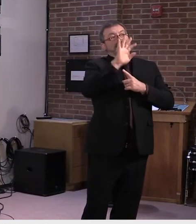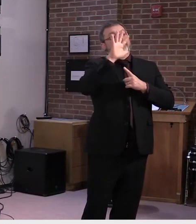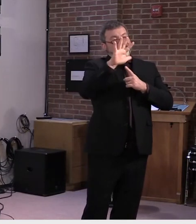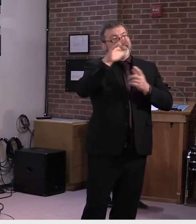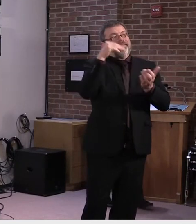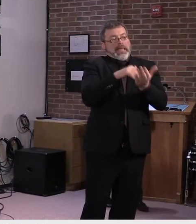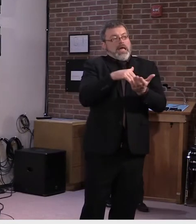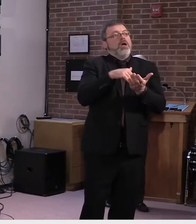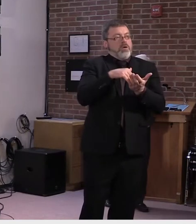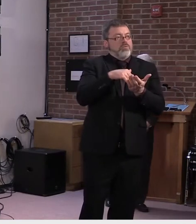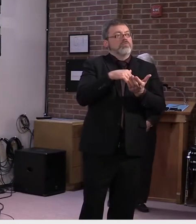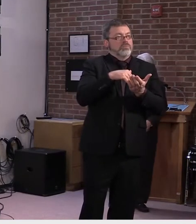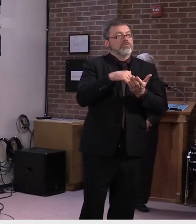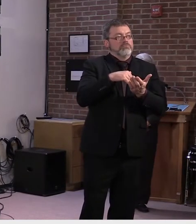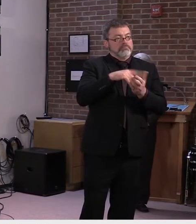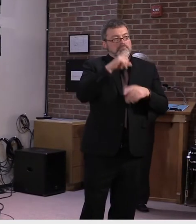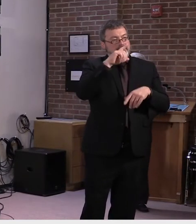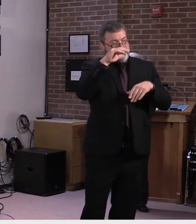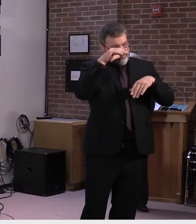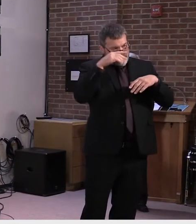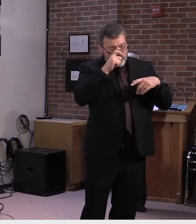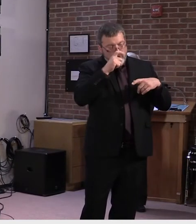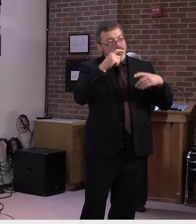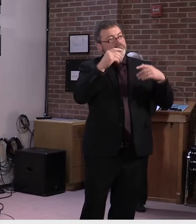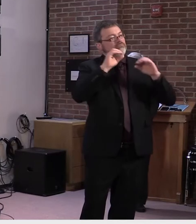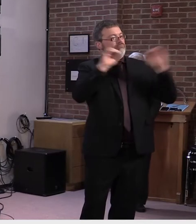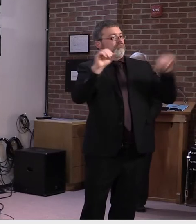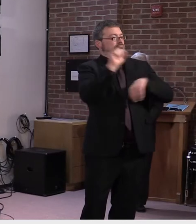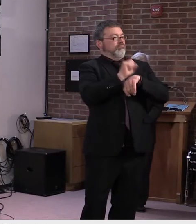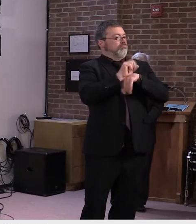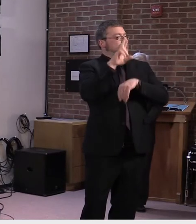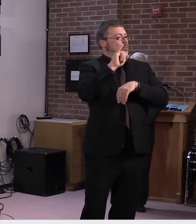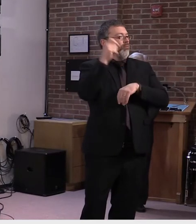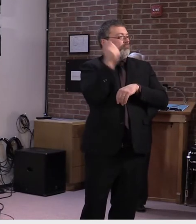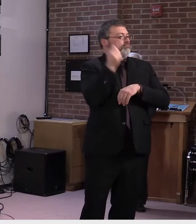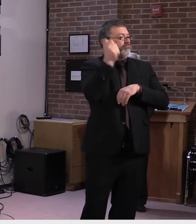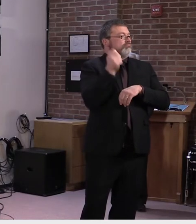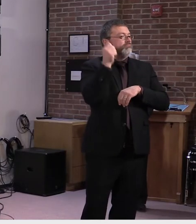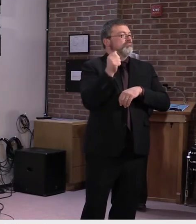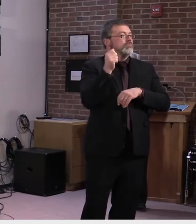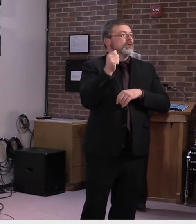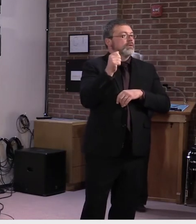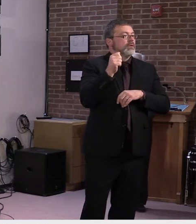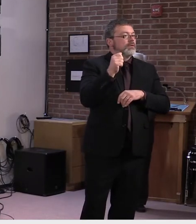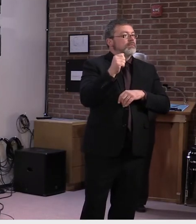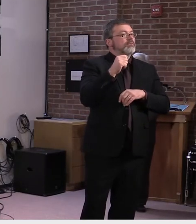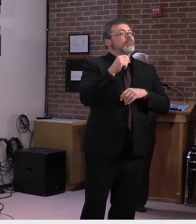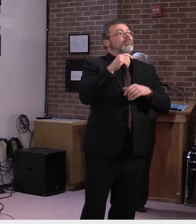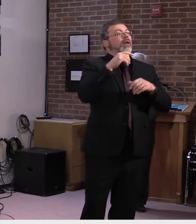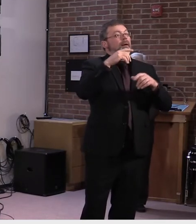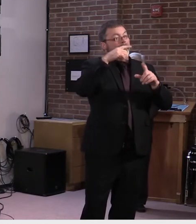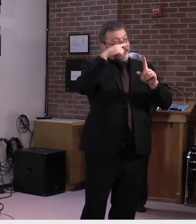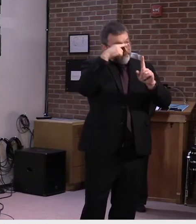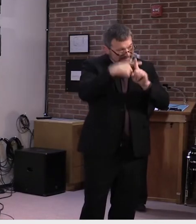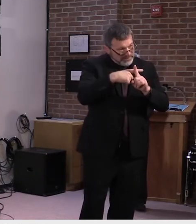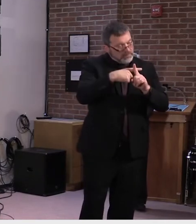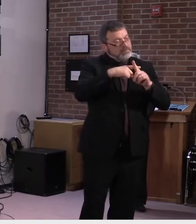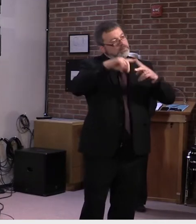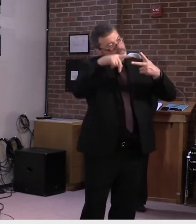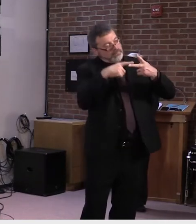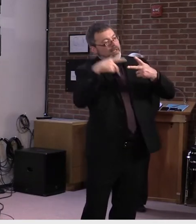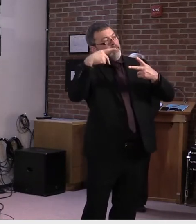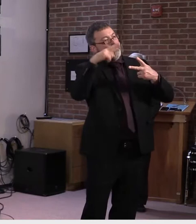collecting, uh, at any given time. Uh, and that includes both UI and PUA. Um, there are two